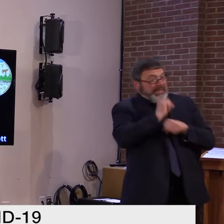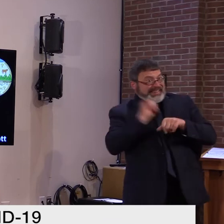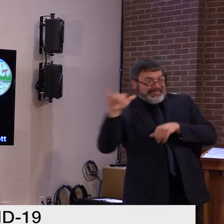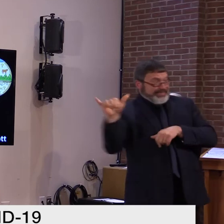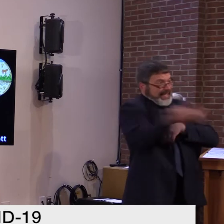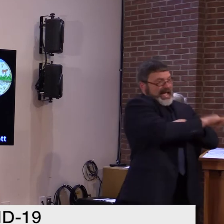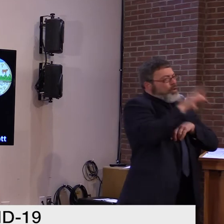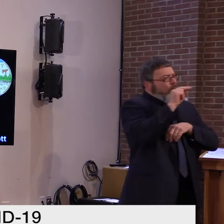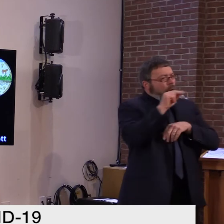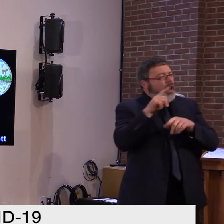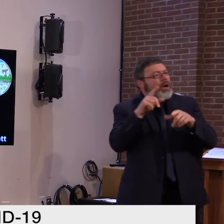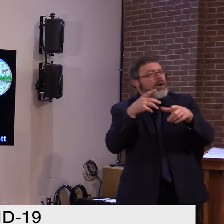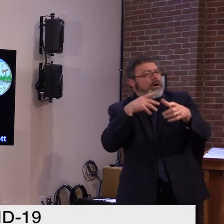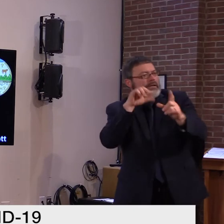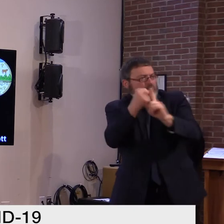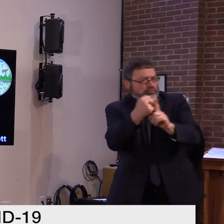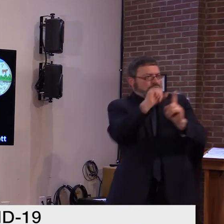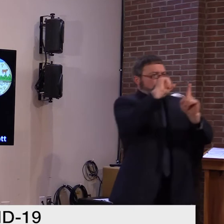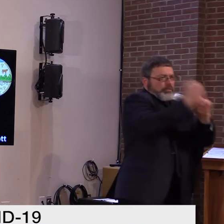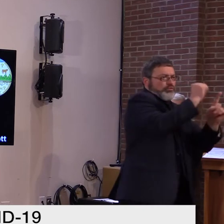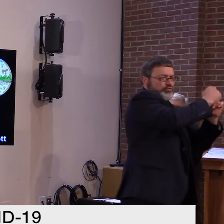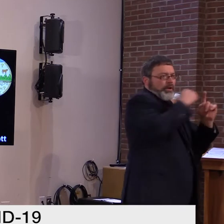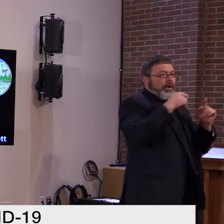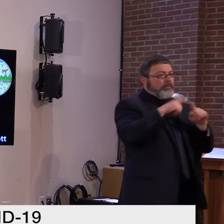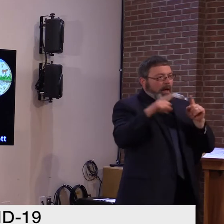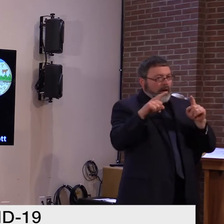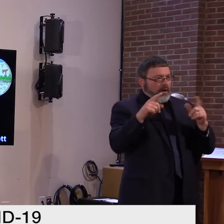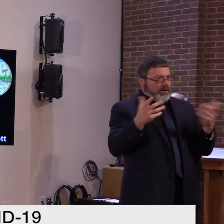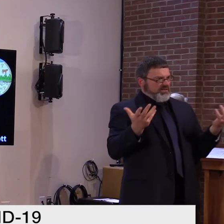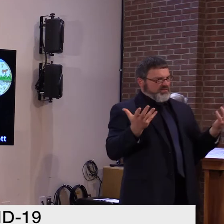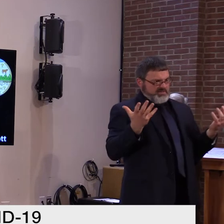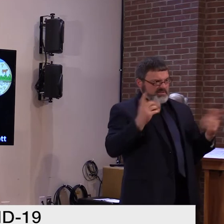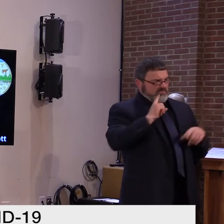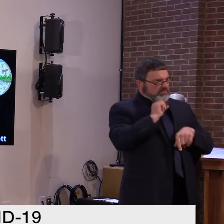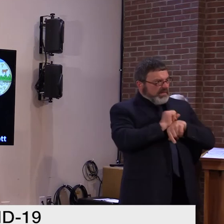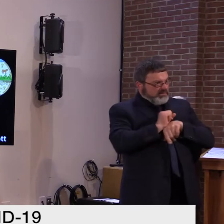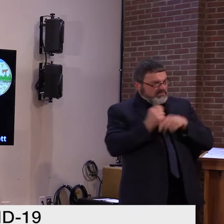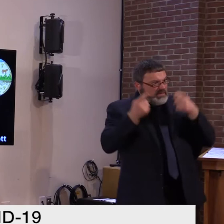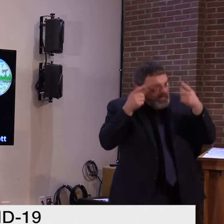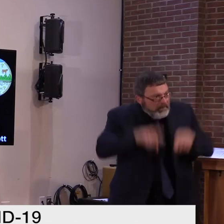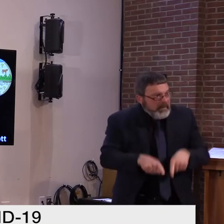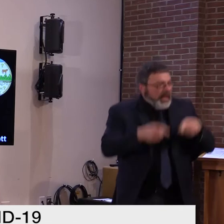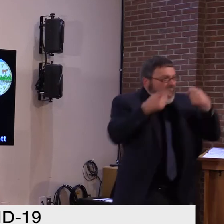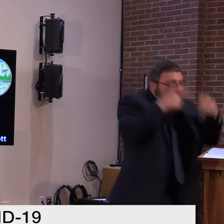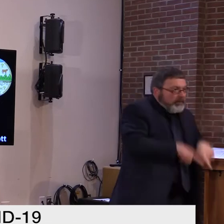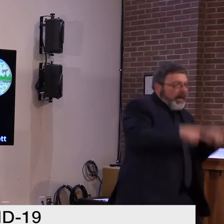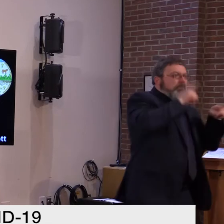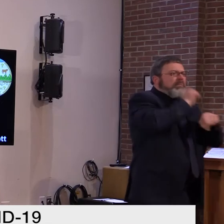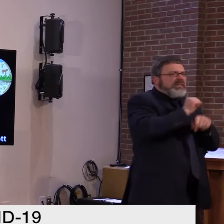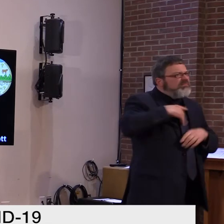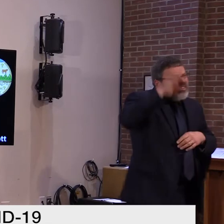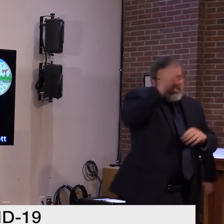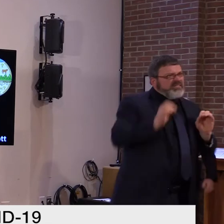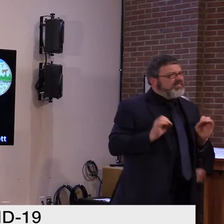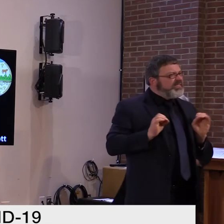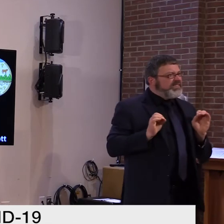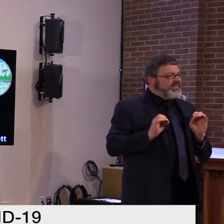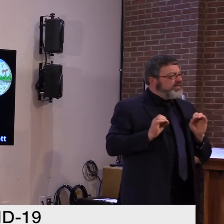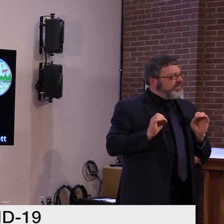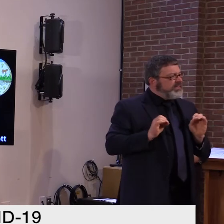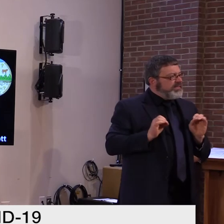communities, this is what happens. We want to be together, we want to be some sense of normalcy,